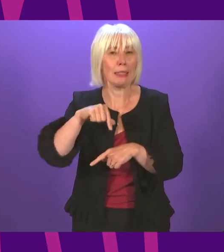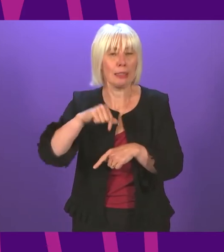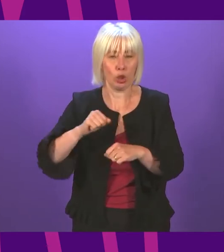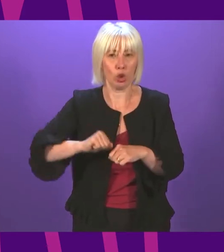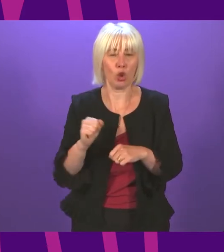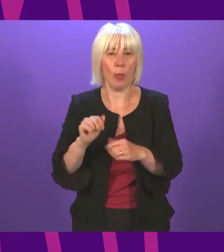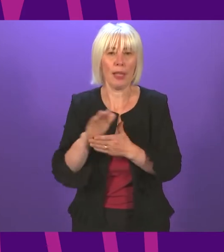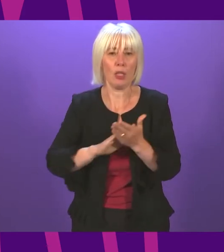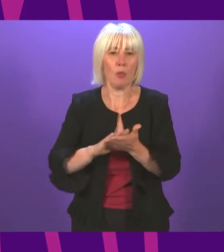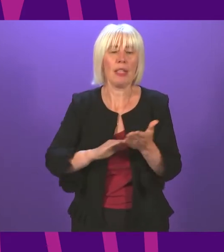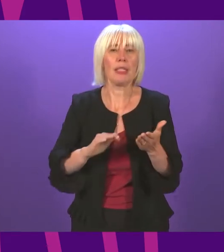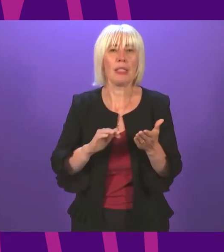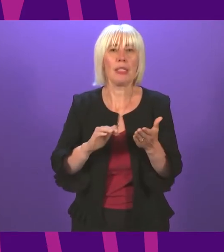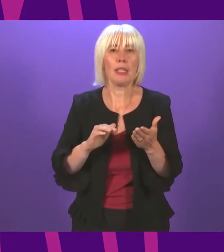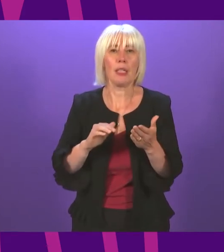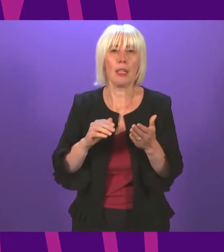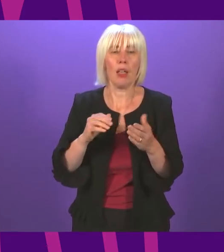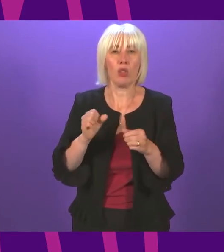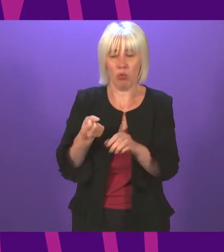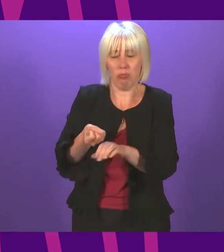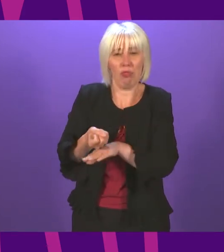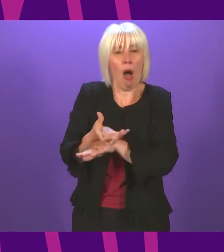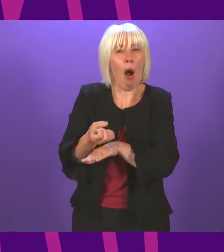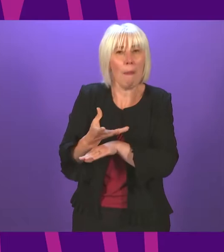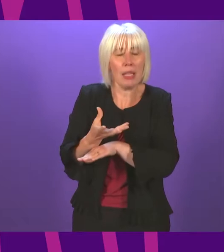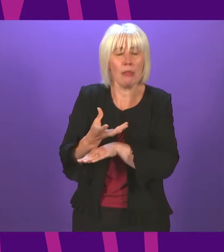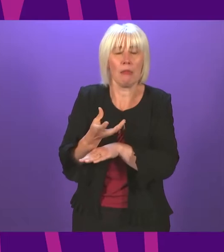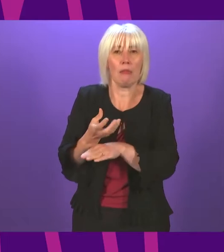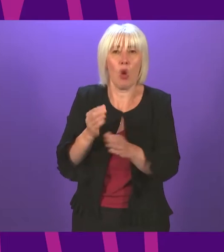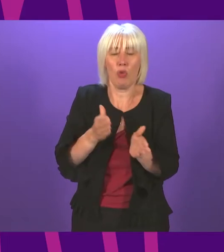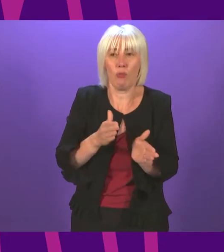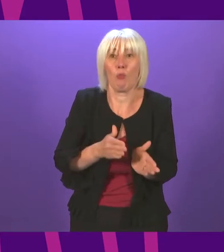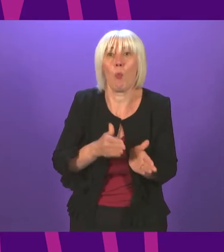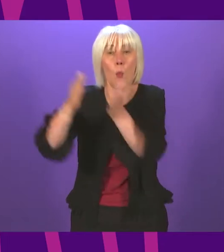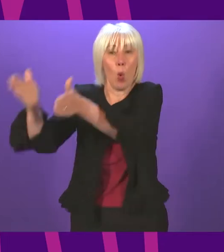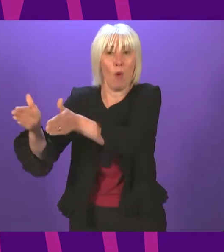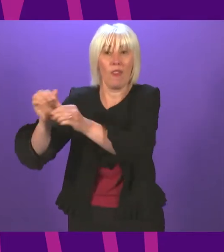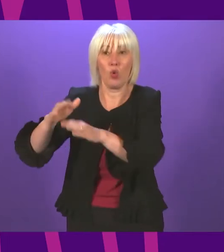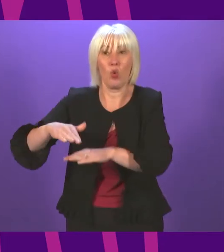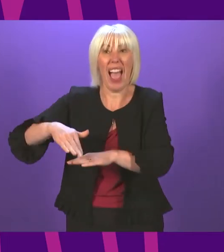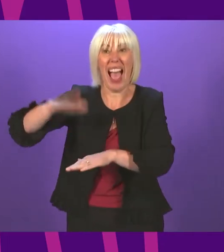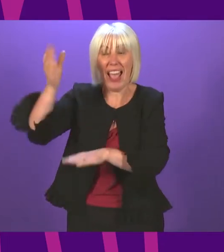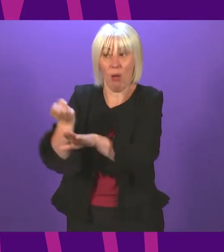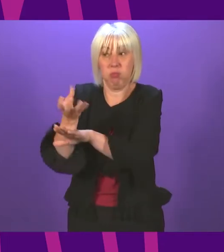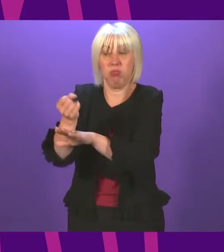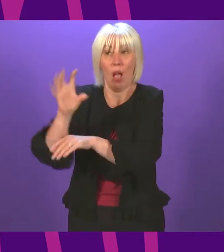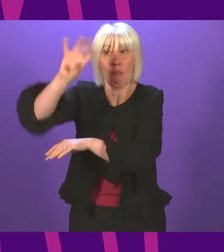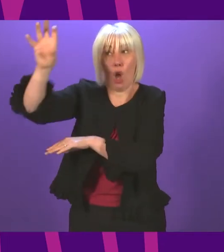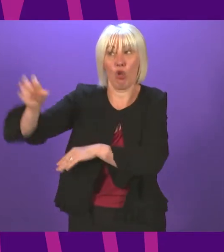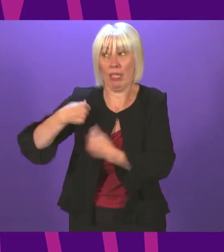result in offshoring our carbon to countries which have a considerably higher carbon footprint than we have here in Scotland